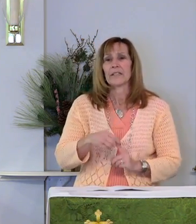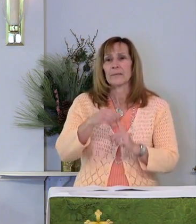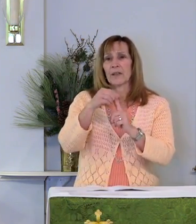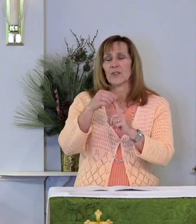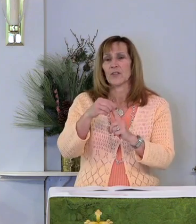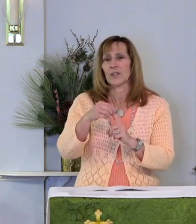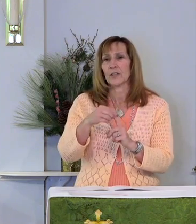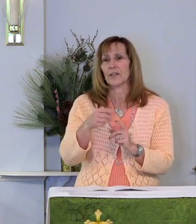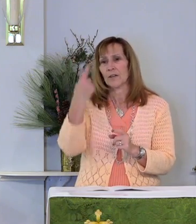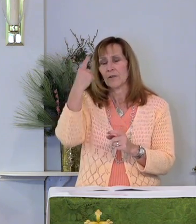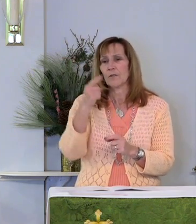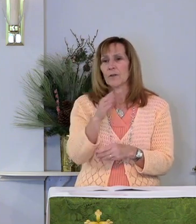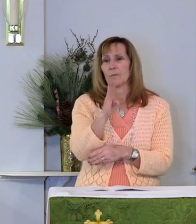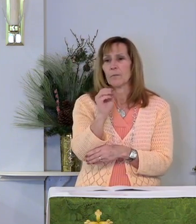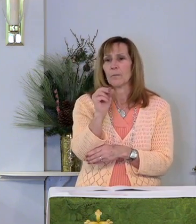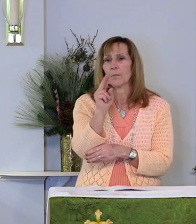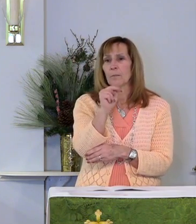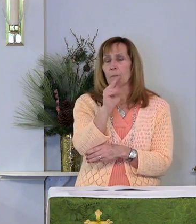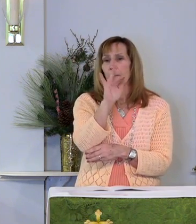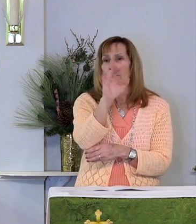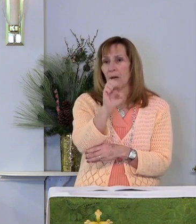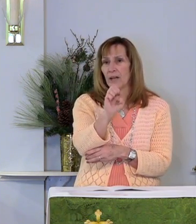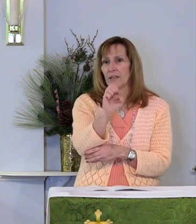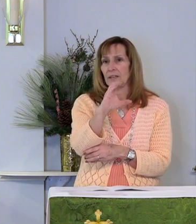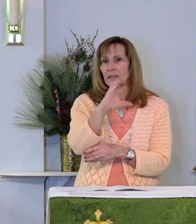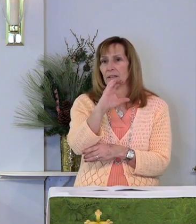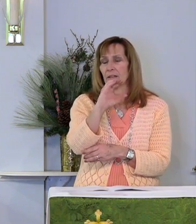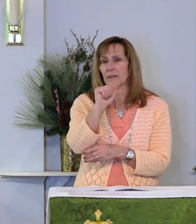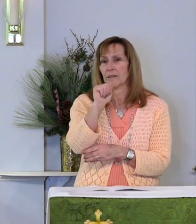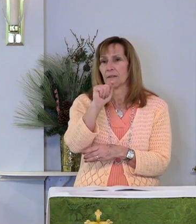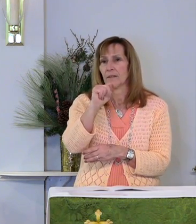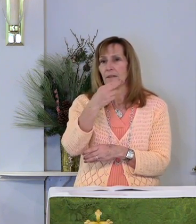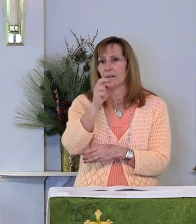for Bonnie, Catherine,